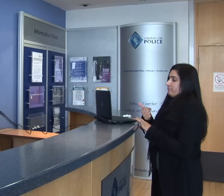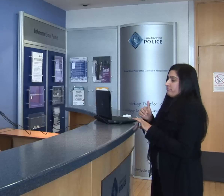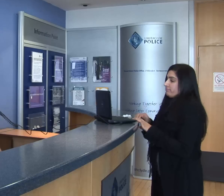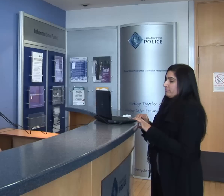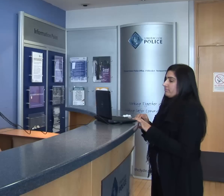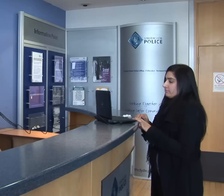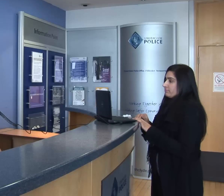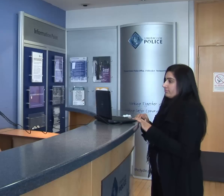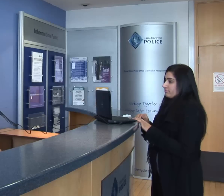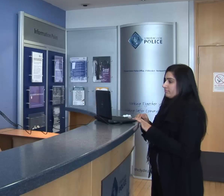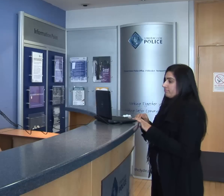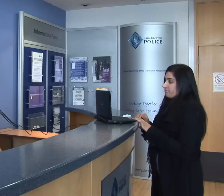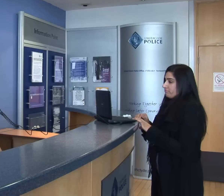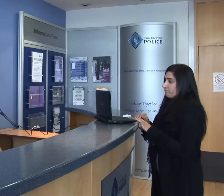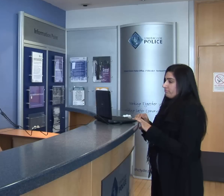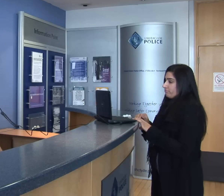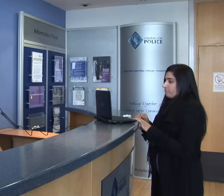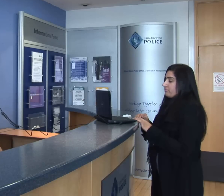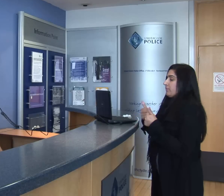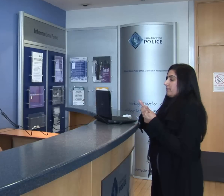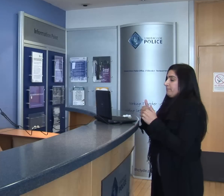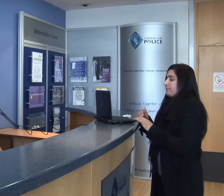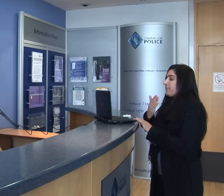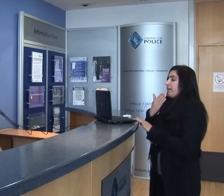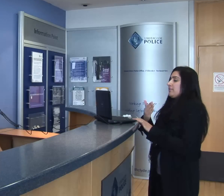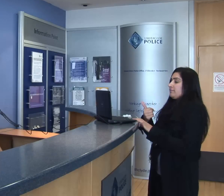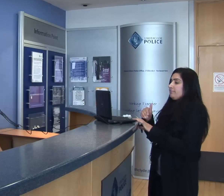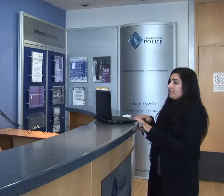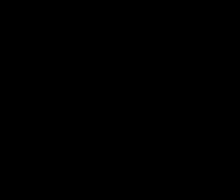We need an interpreter here in person to do that. you. Thank